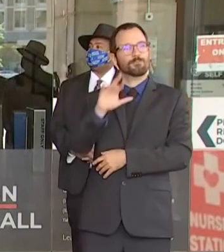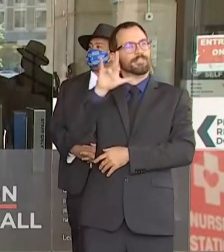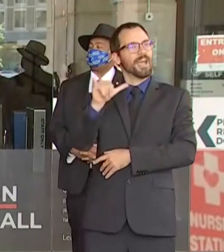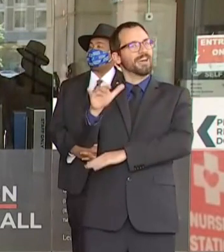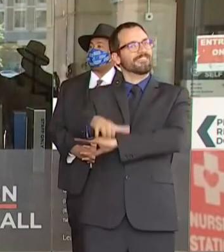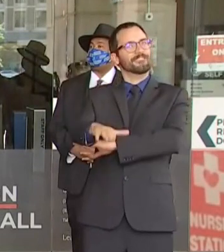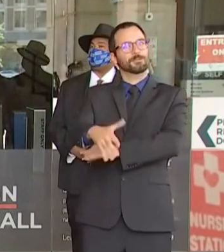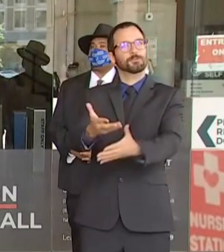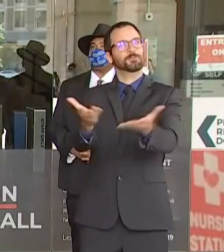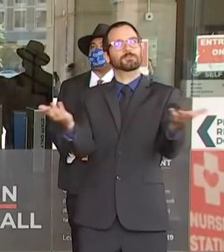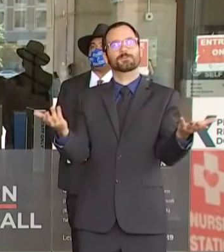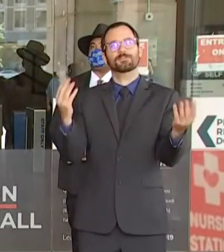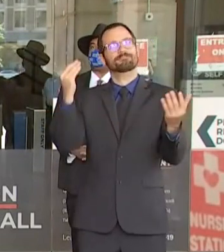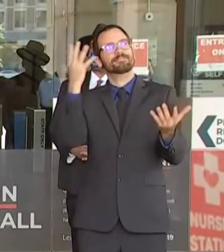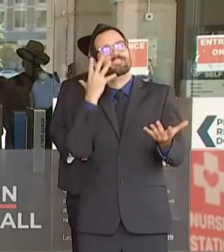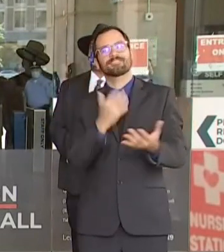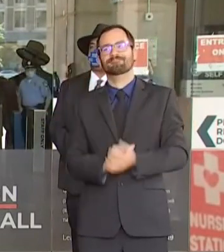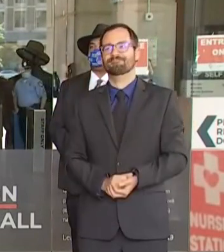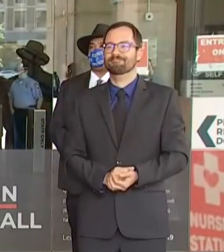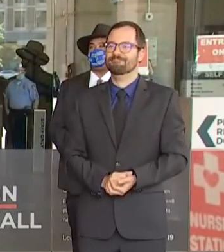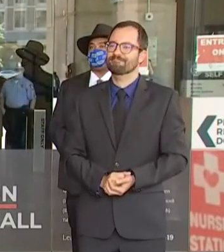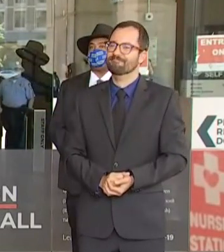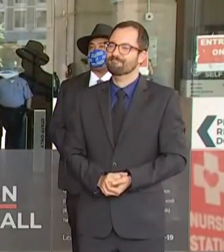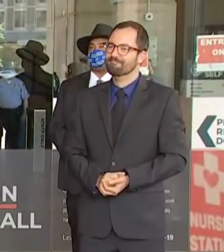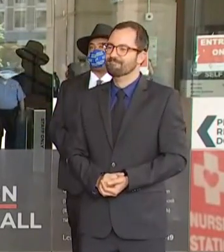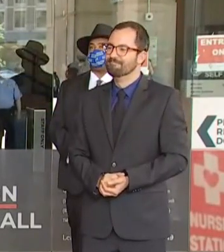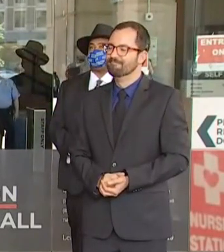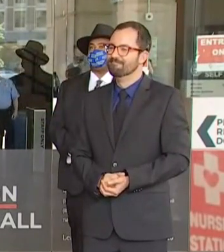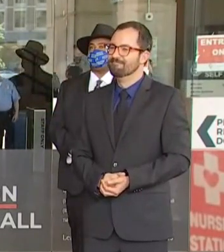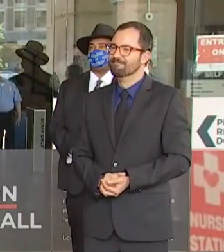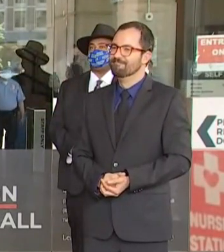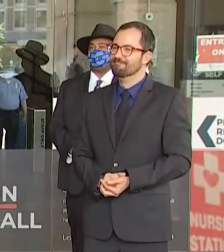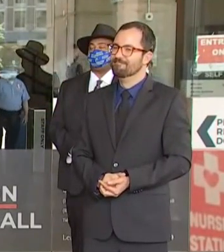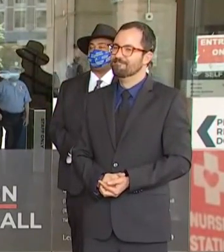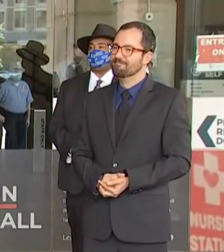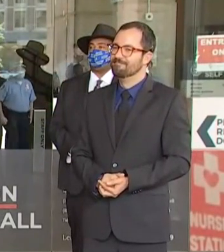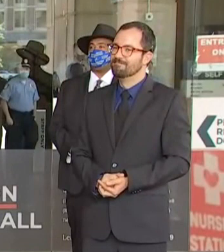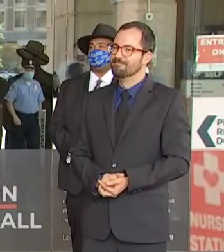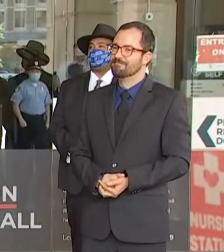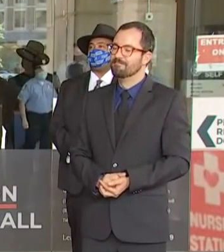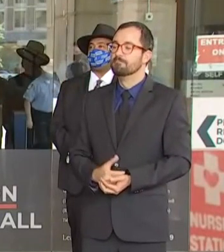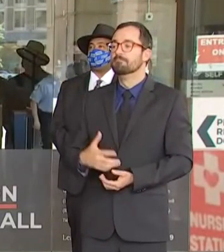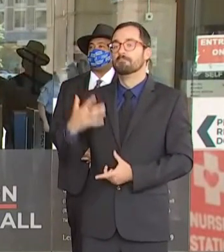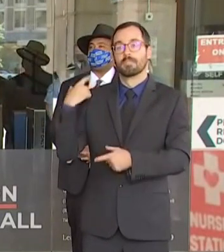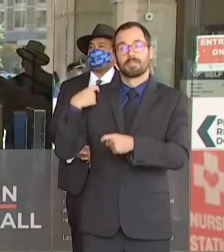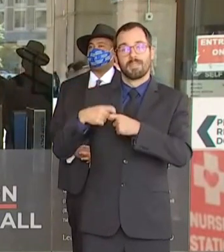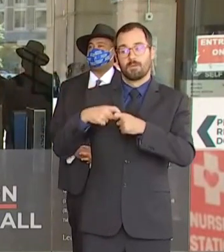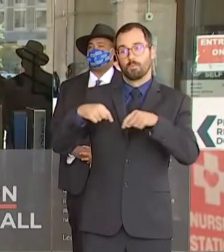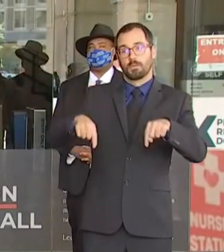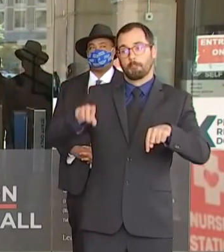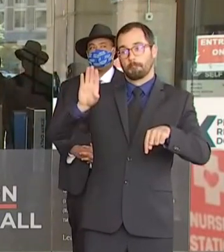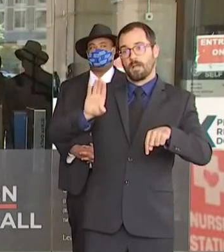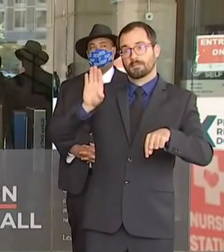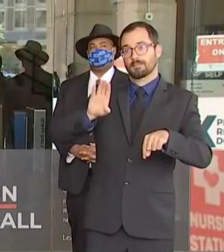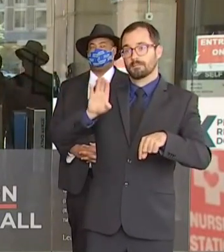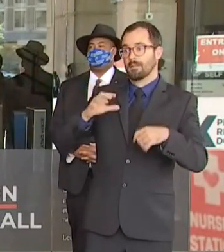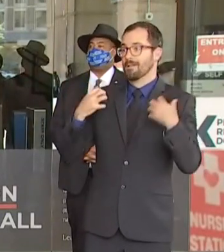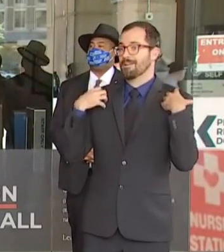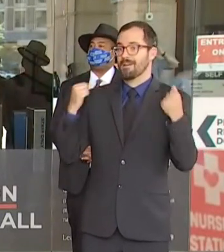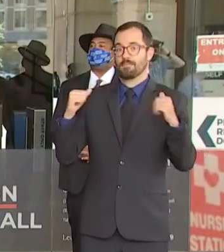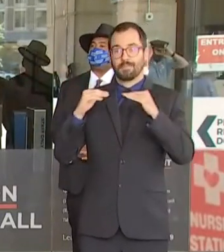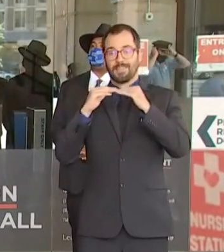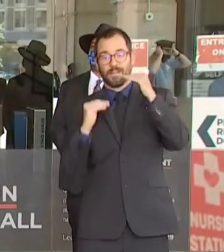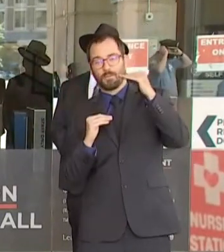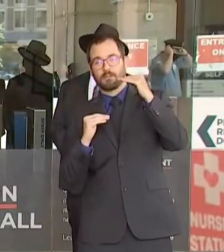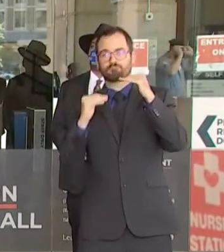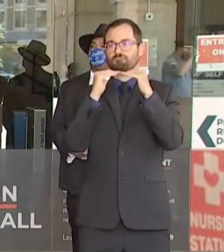the Latino members of Boston's Health and Equities Task Force have noted that the data being captured by the state and